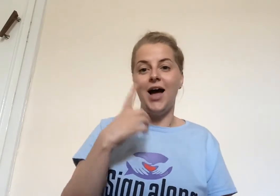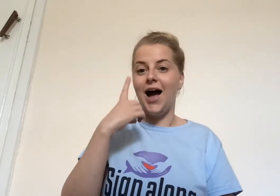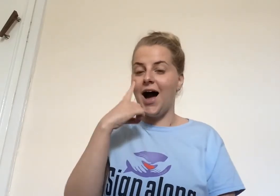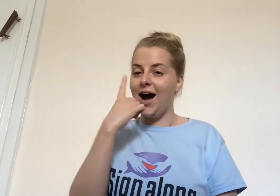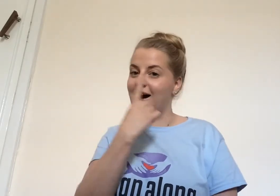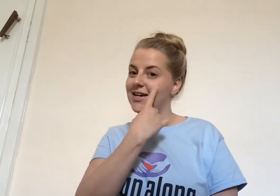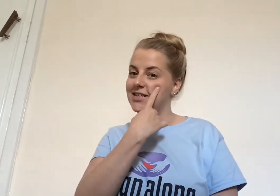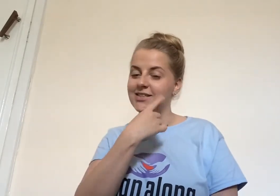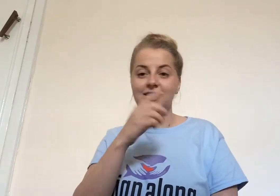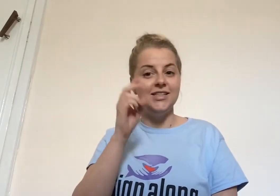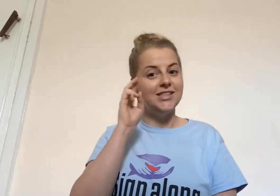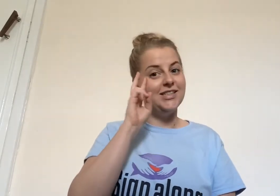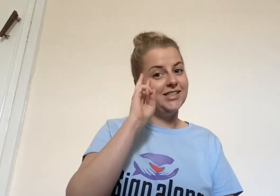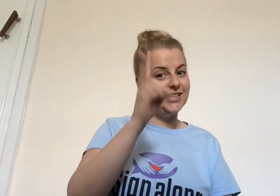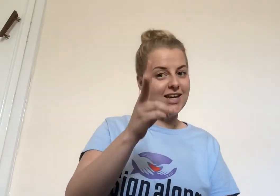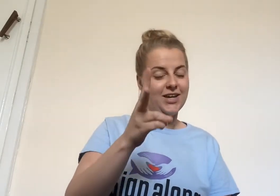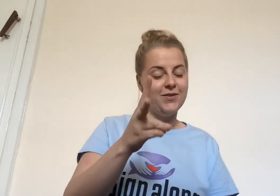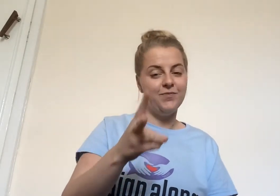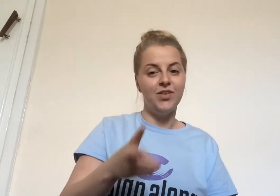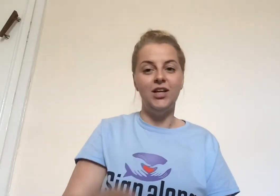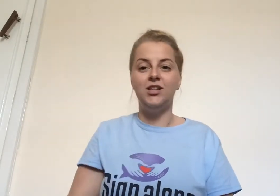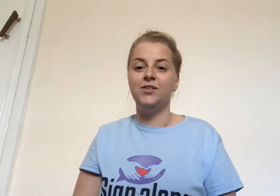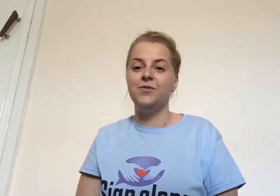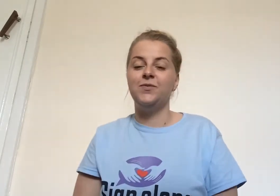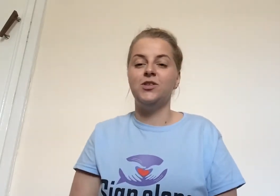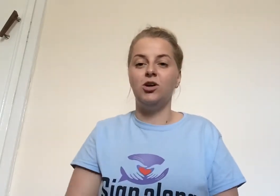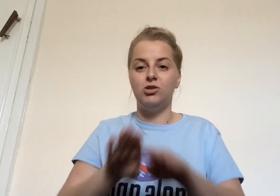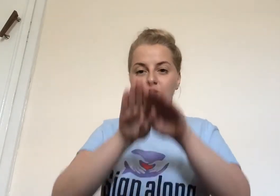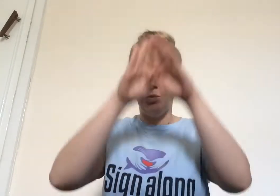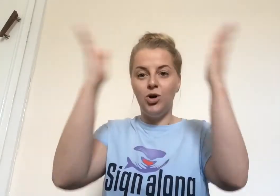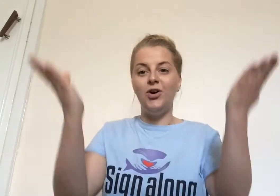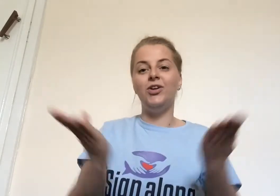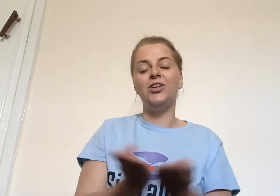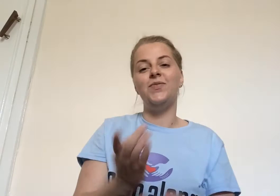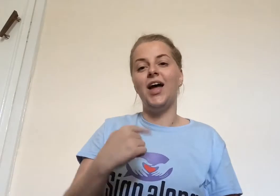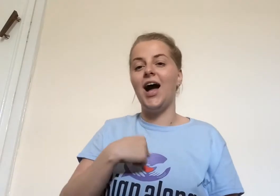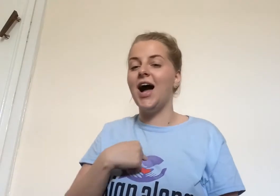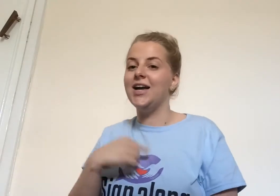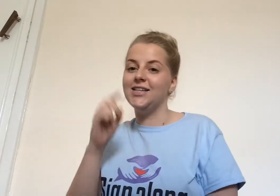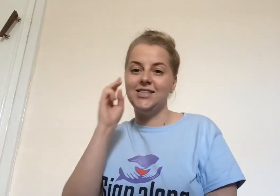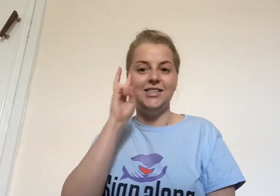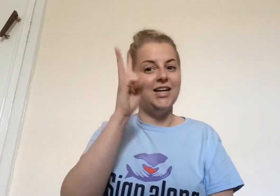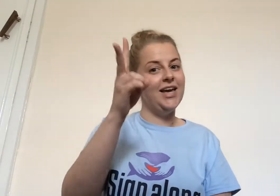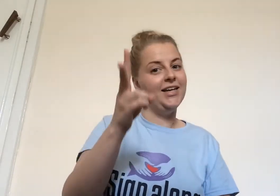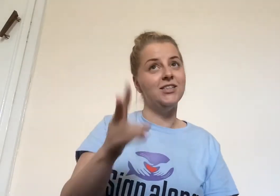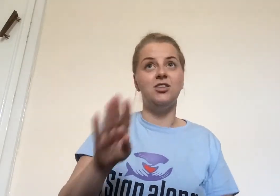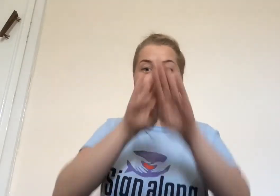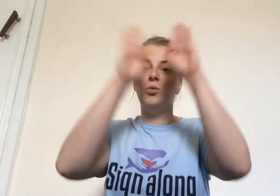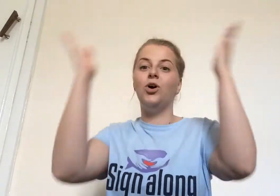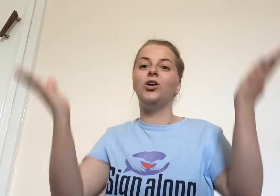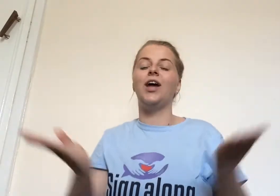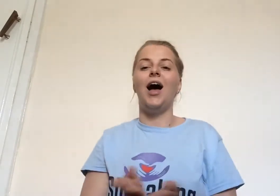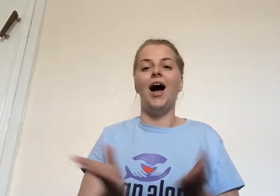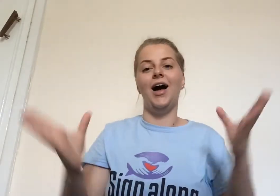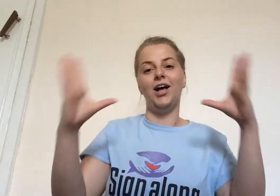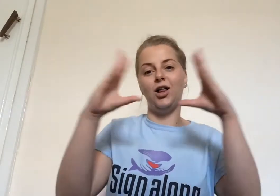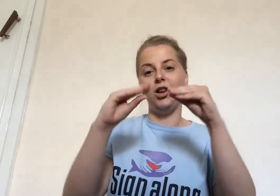eyes to see. So, to the world I see. To the world I close